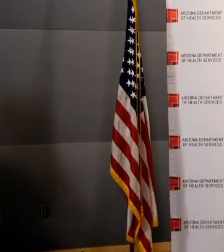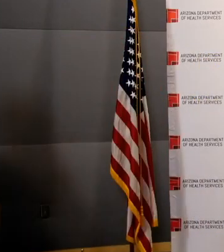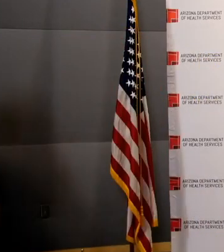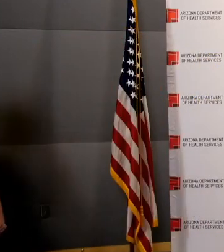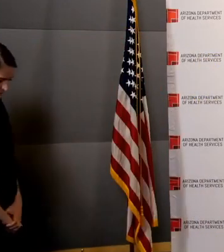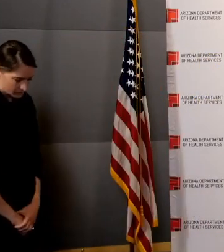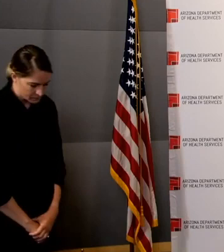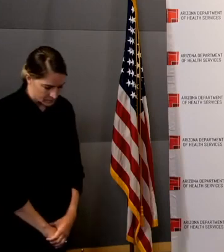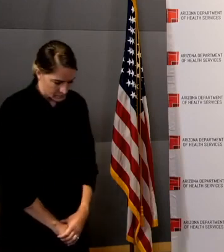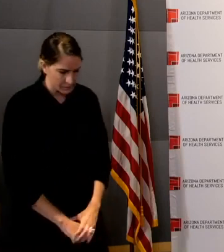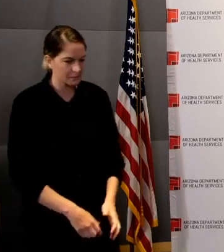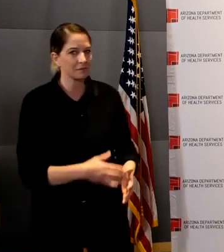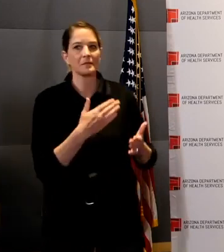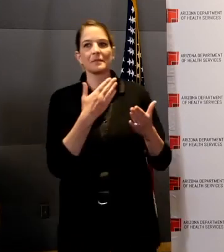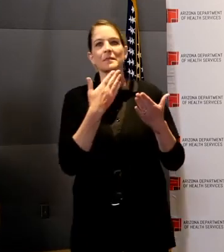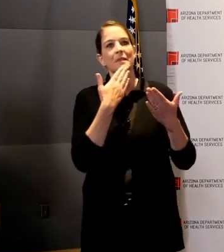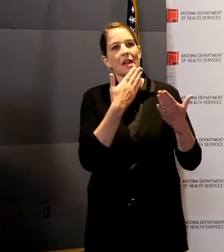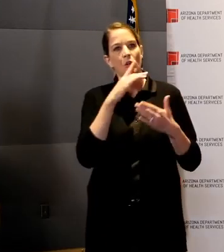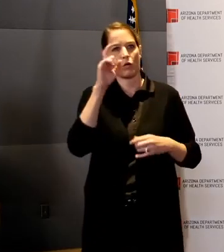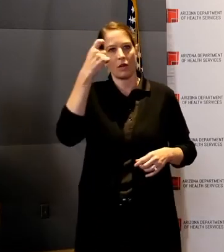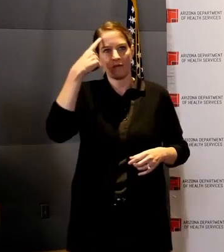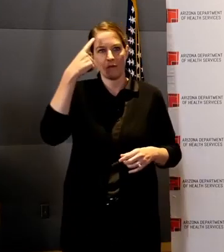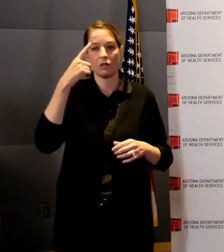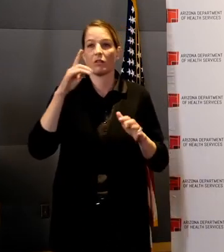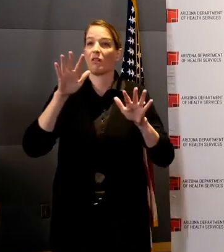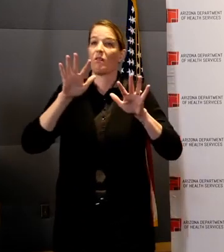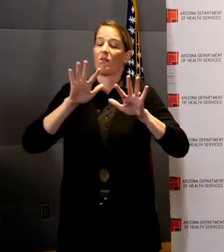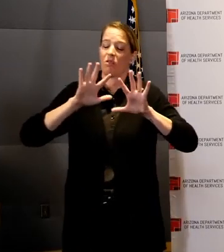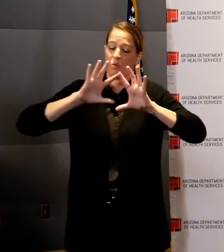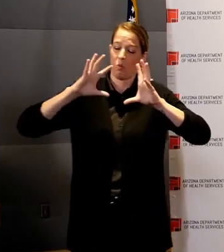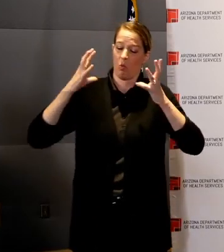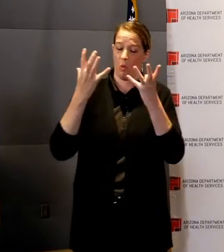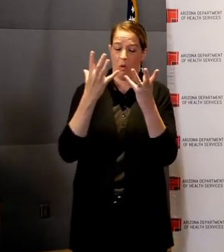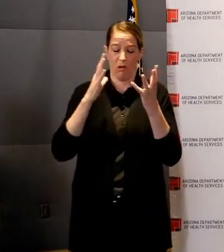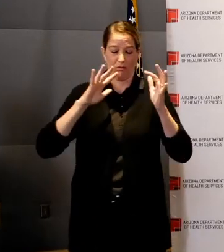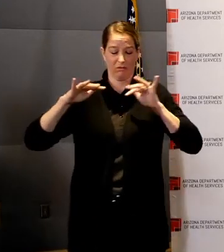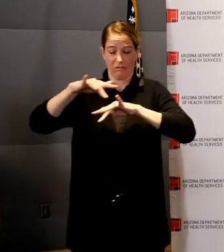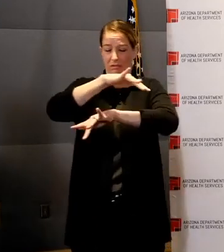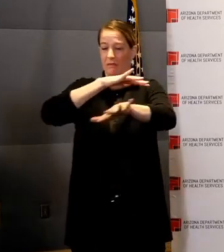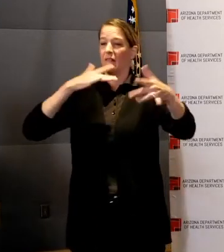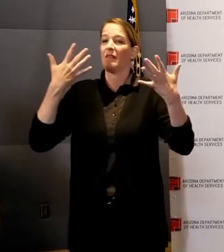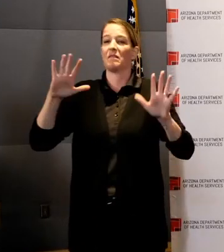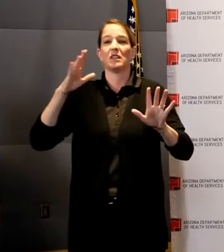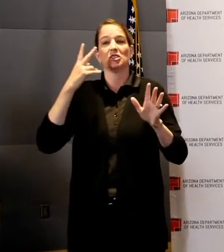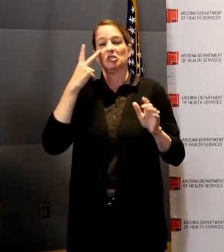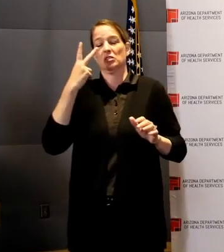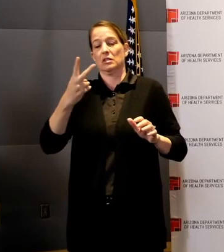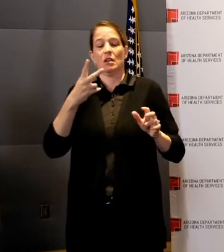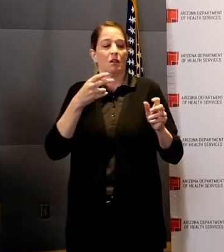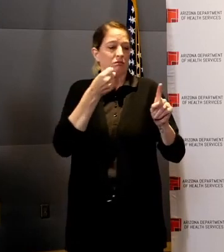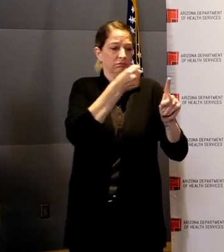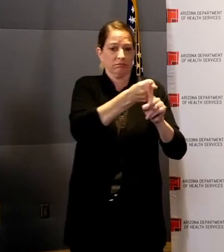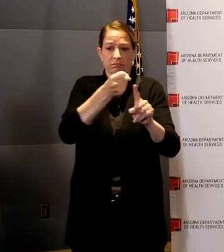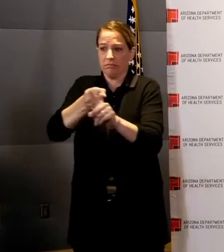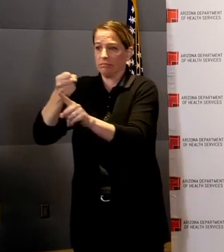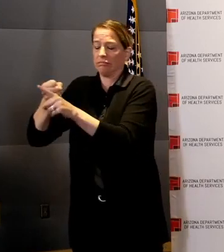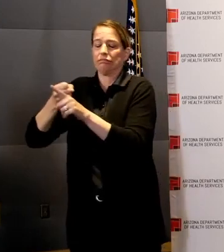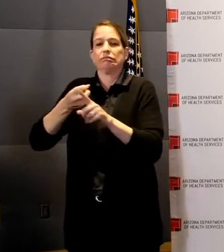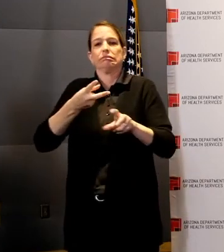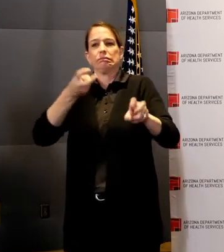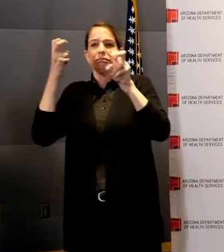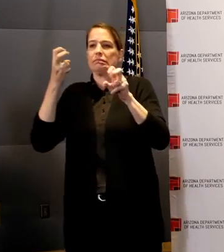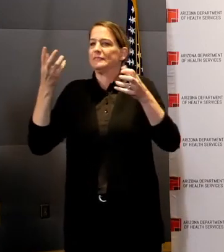Thank you, Governor. Across the country and the world, we've seen the devastating impacts this virus has on our communities. And in